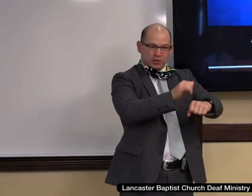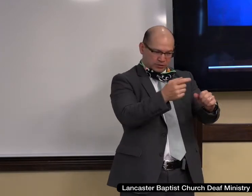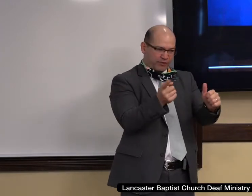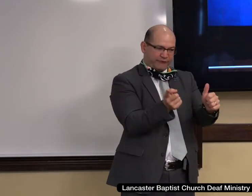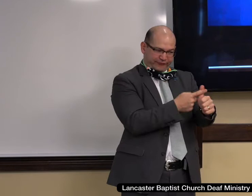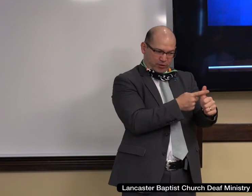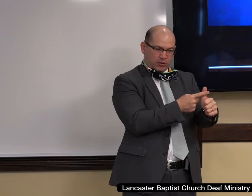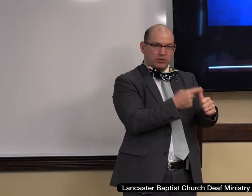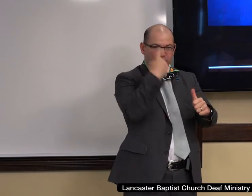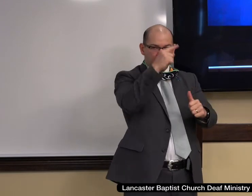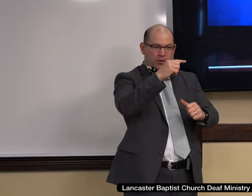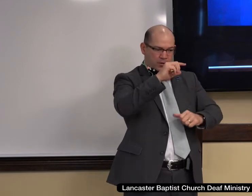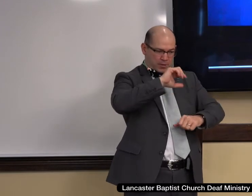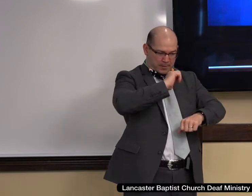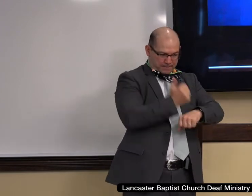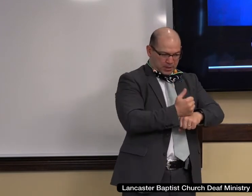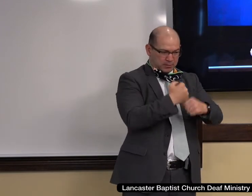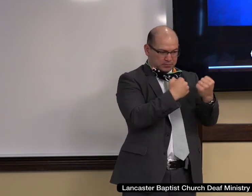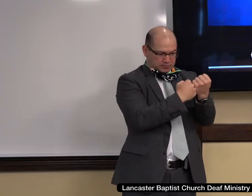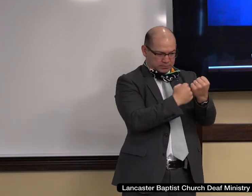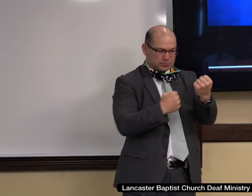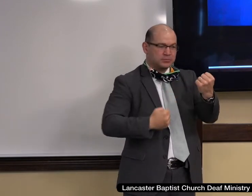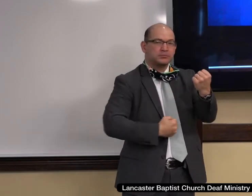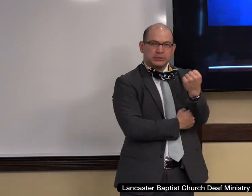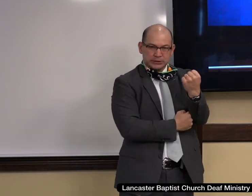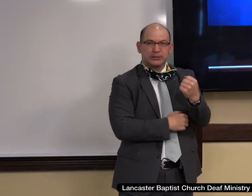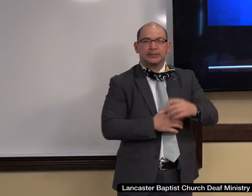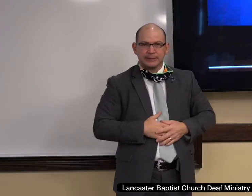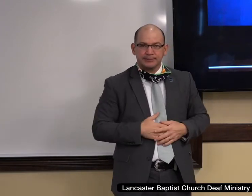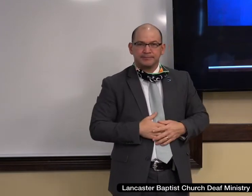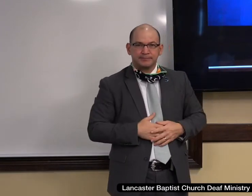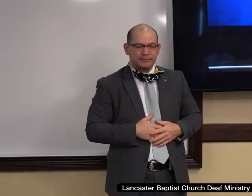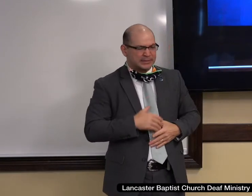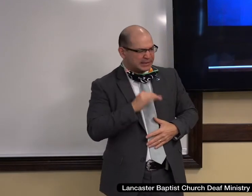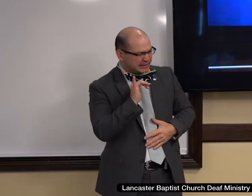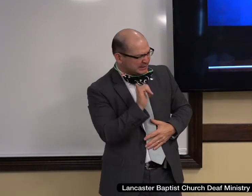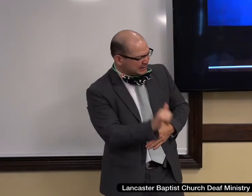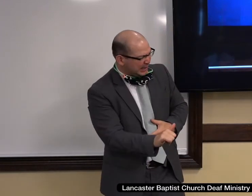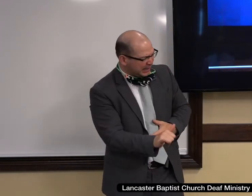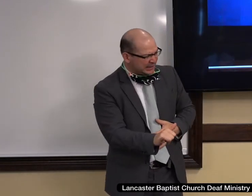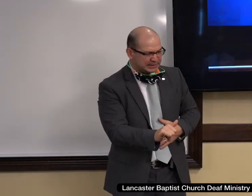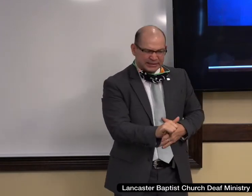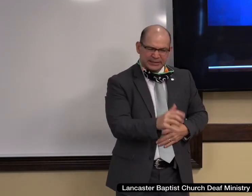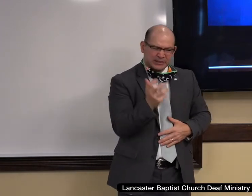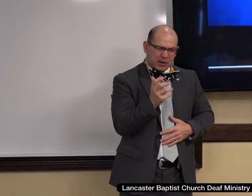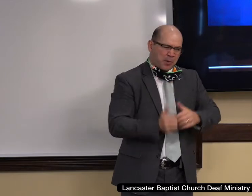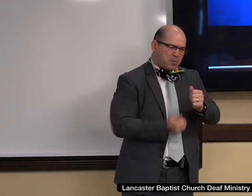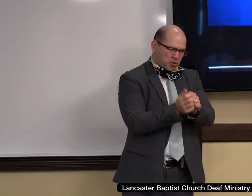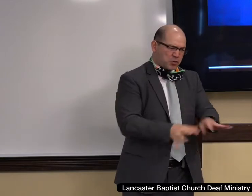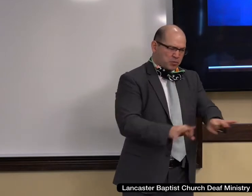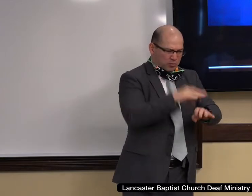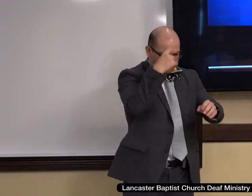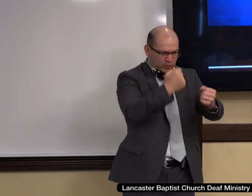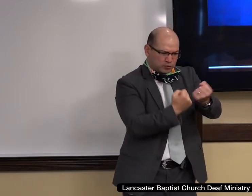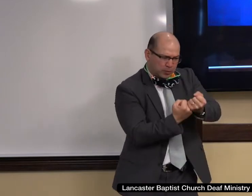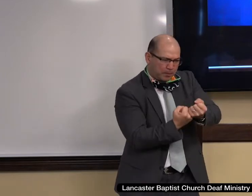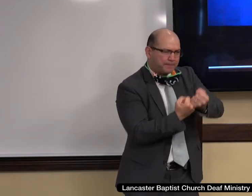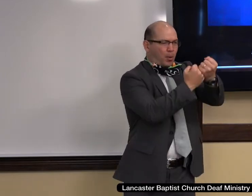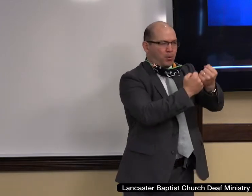It is sometimes called the foundation stone. It is a piece of the building that is essential to the integrity of everything else. By the way,